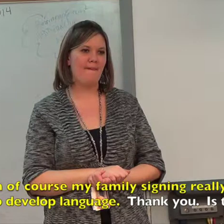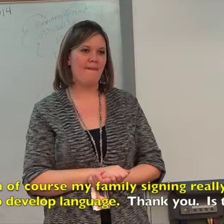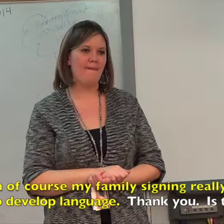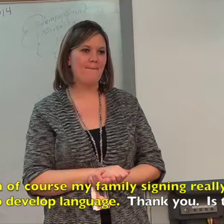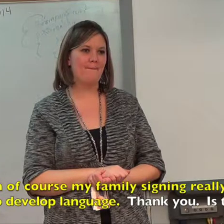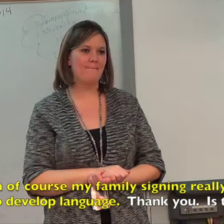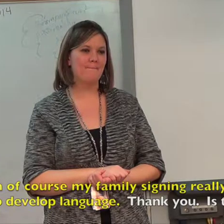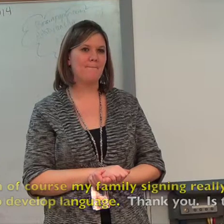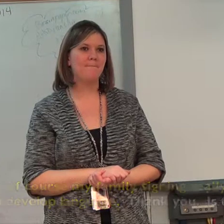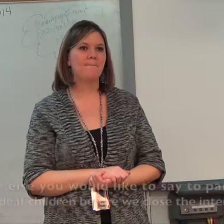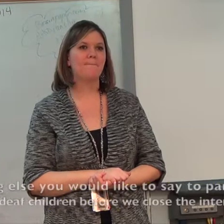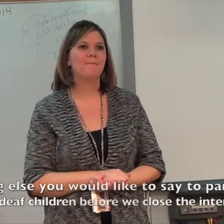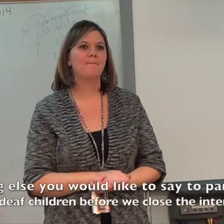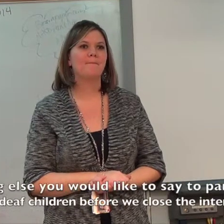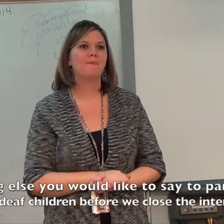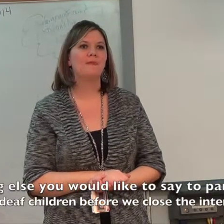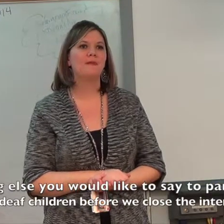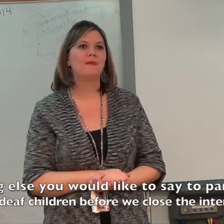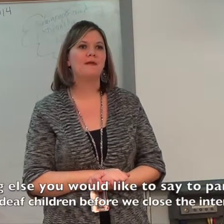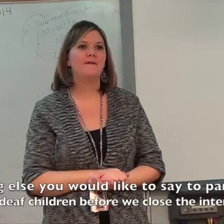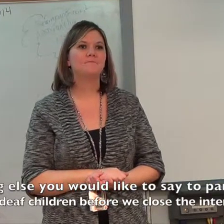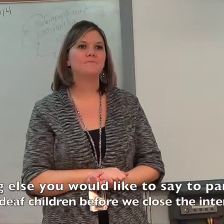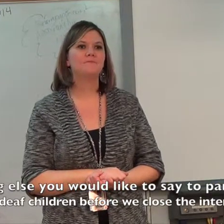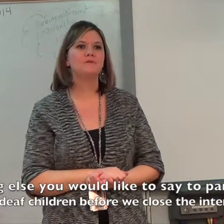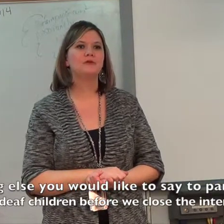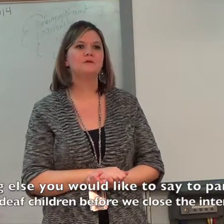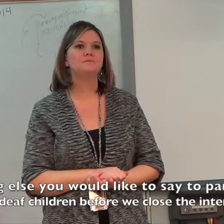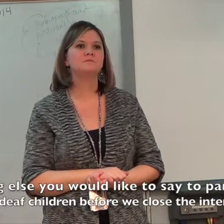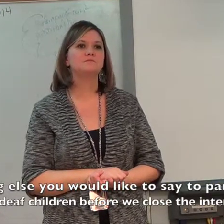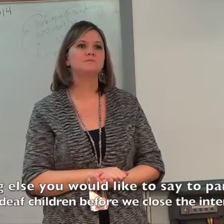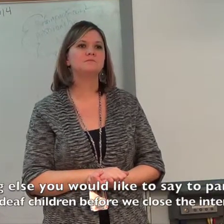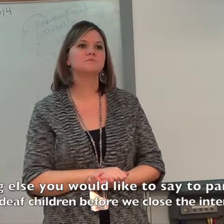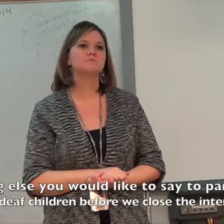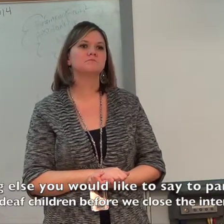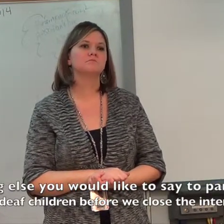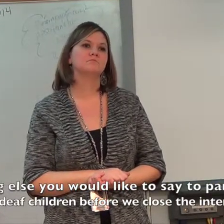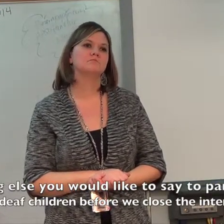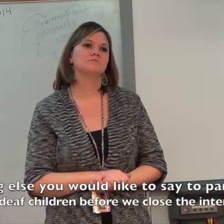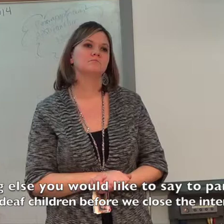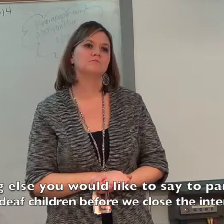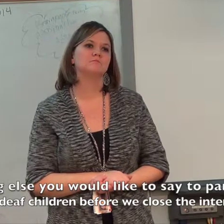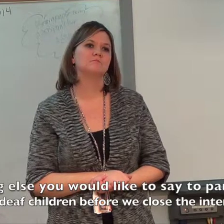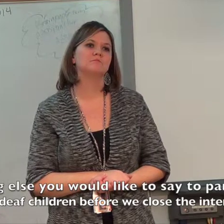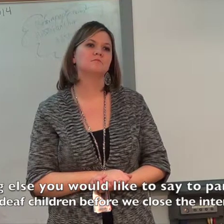Thank you. Is there anything else you would like to say, parents of young deaf children, before we close the interview?